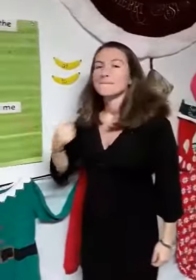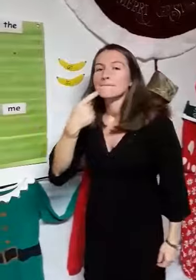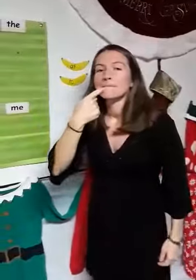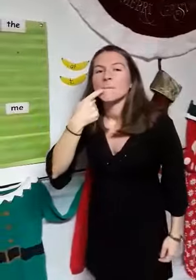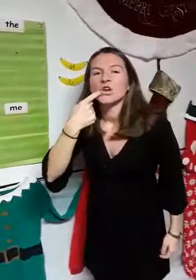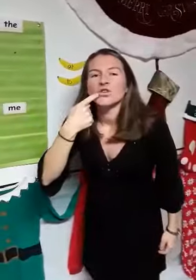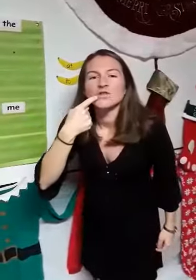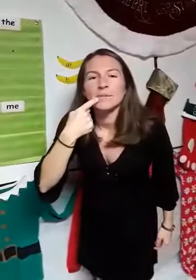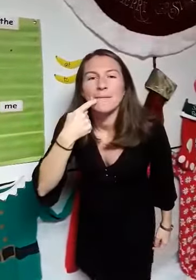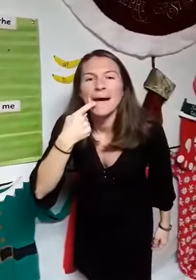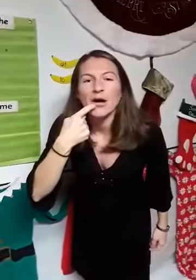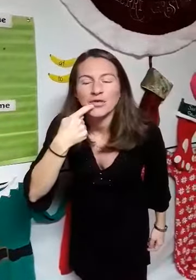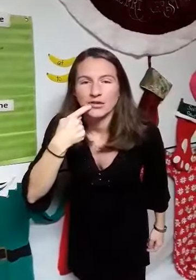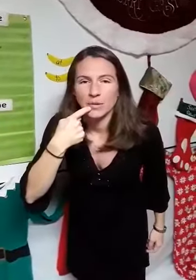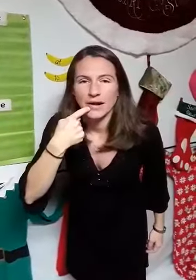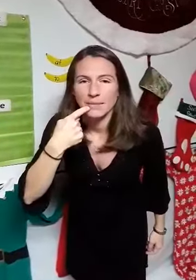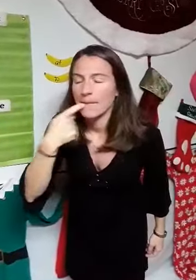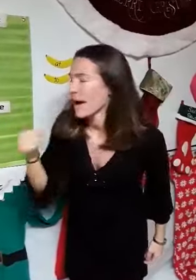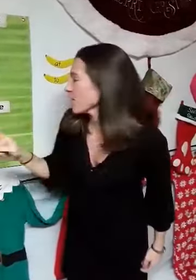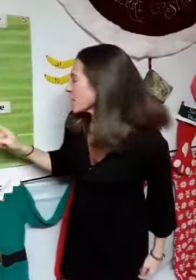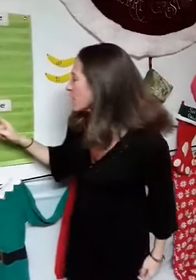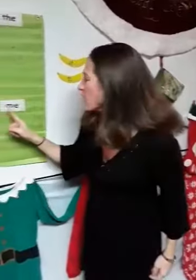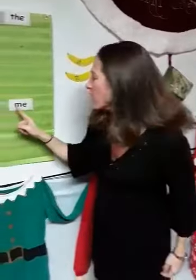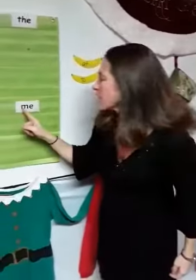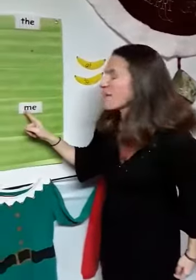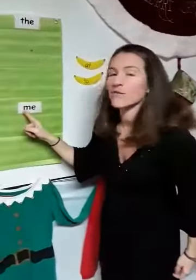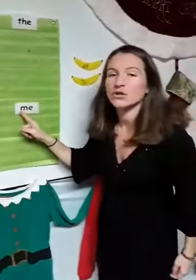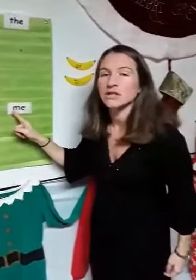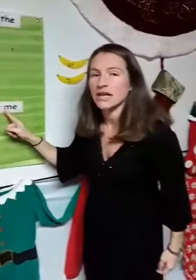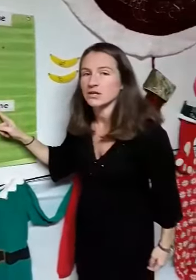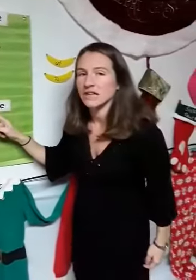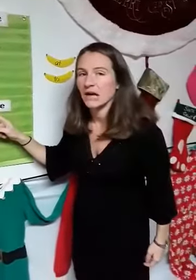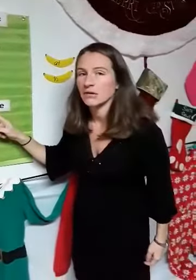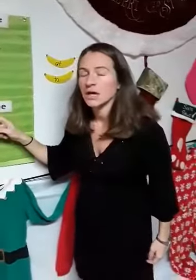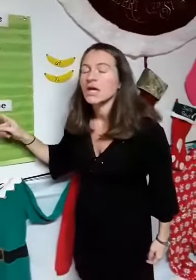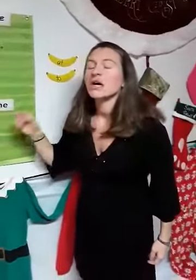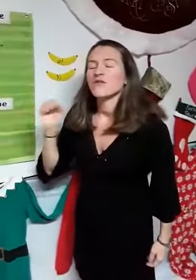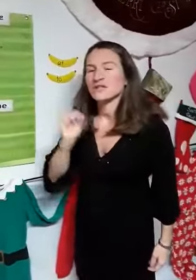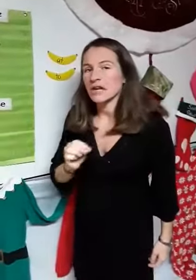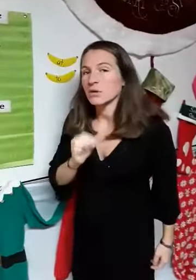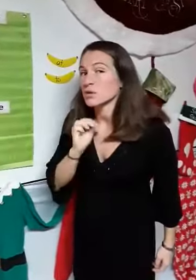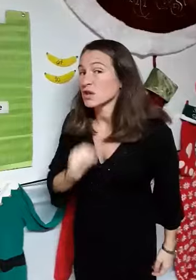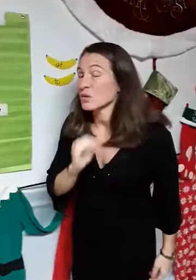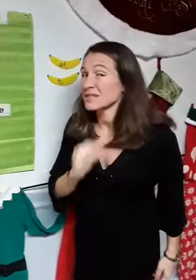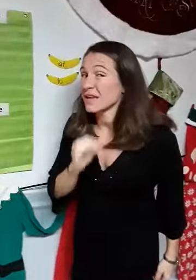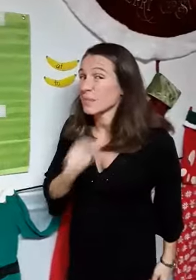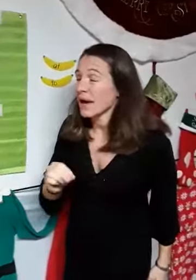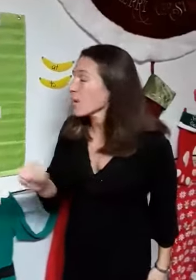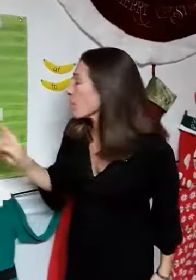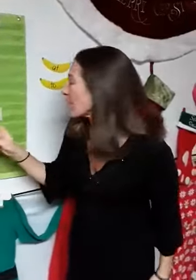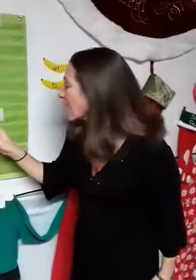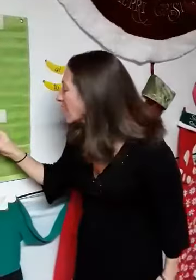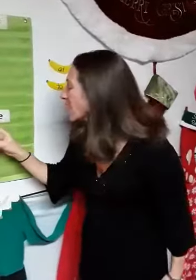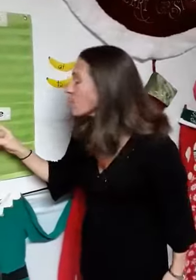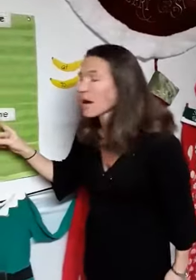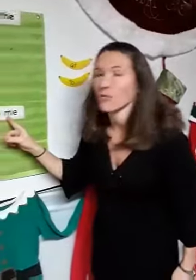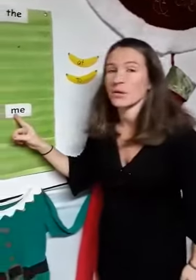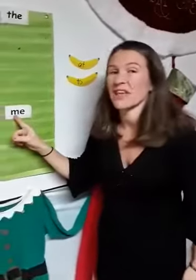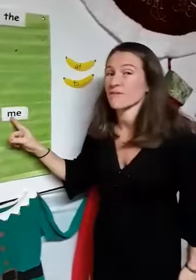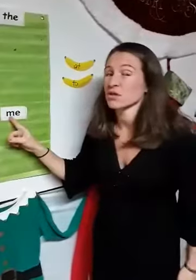You can also see my mouth gets ready. My mouth can get ready with that first letter sound. For sight words we don't sound them out but we can get our mouth ready with that first